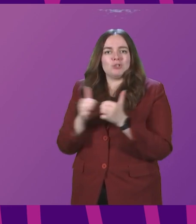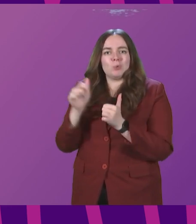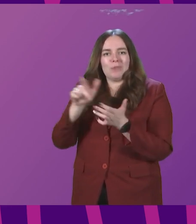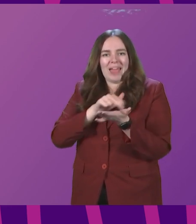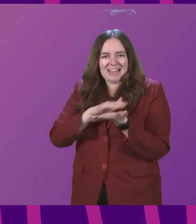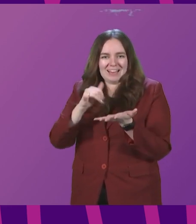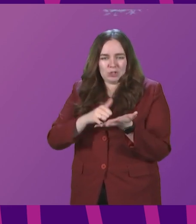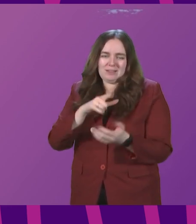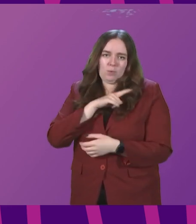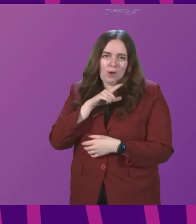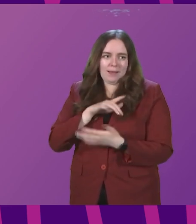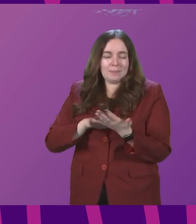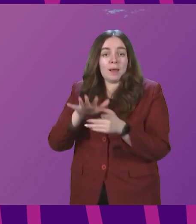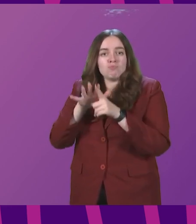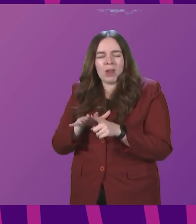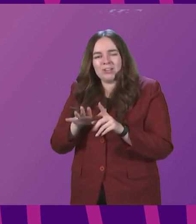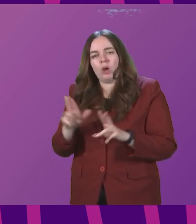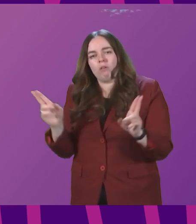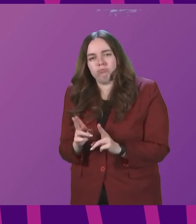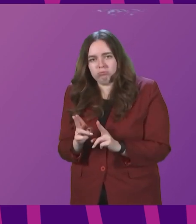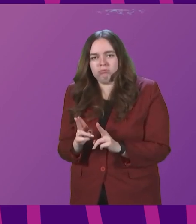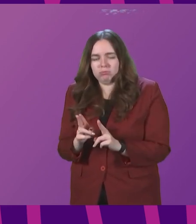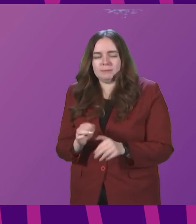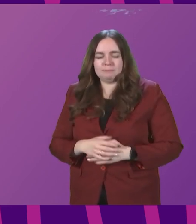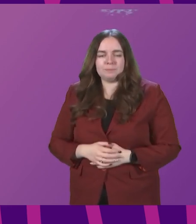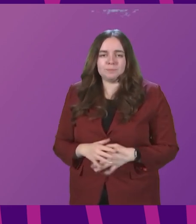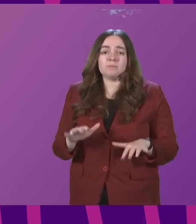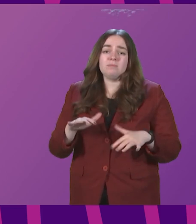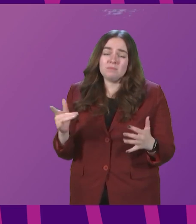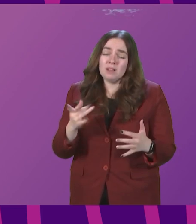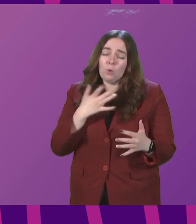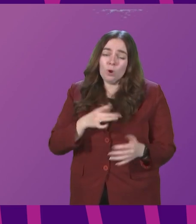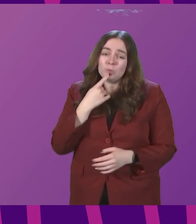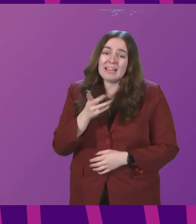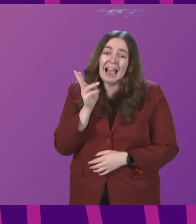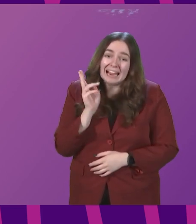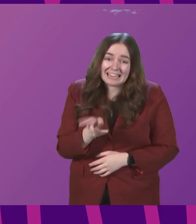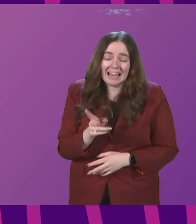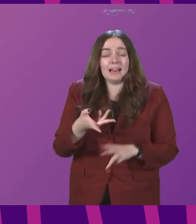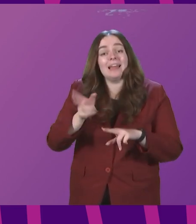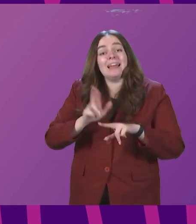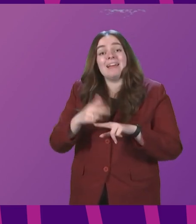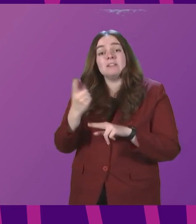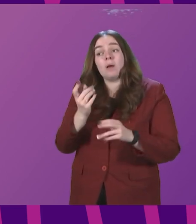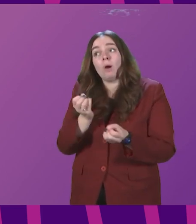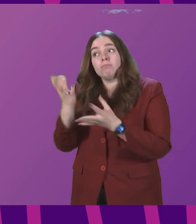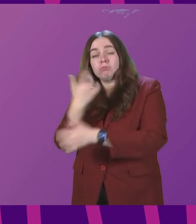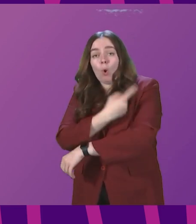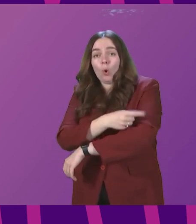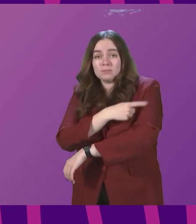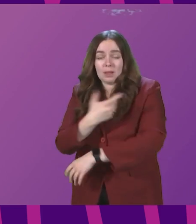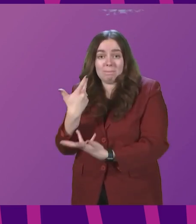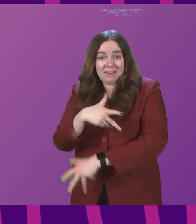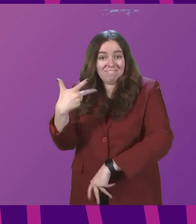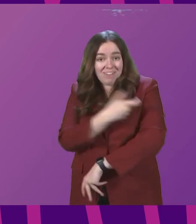alleviates some of the pressure that comes from delayed discharge. But let me stress again that whether somebody in hospital is vaccinated or not